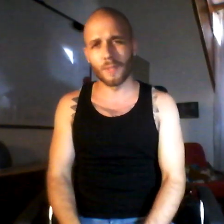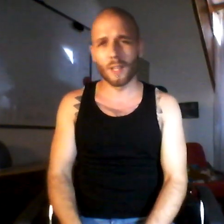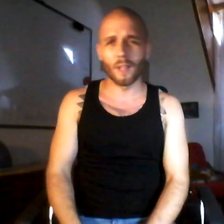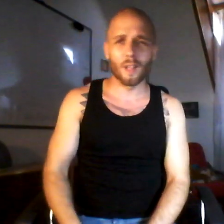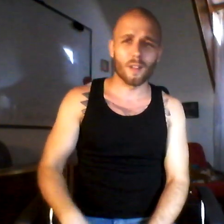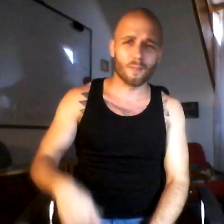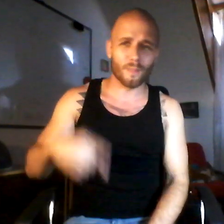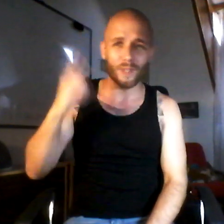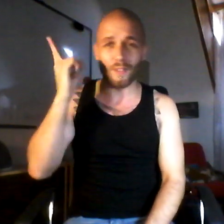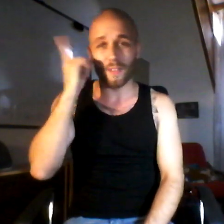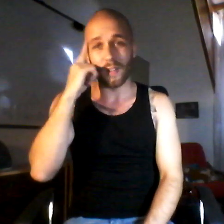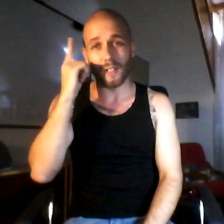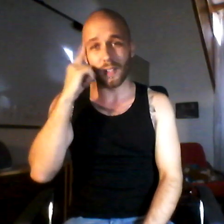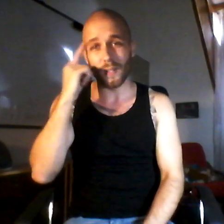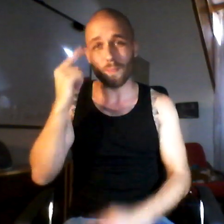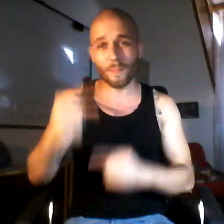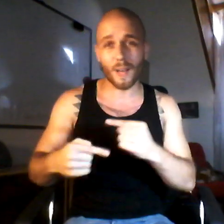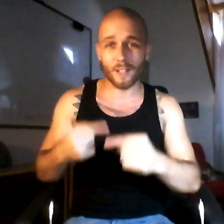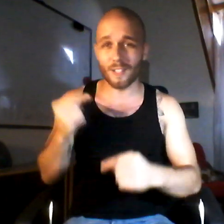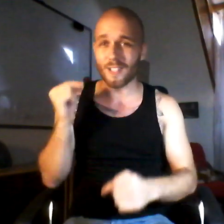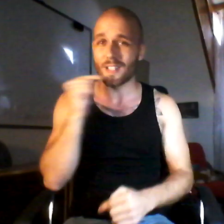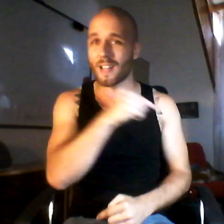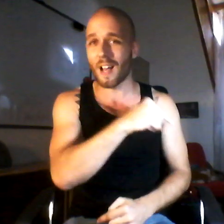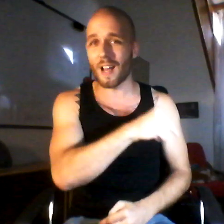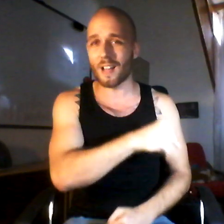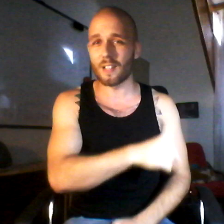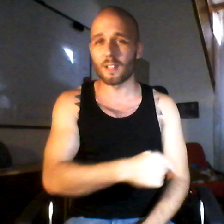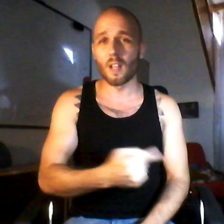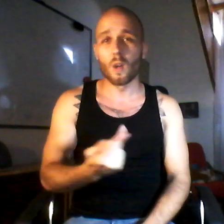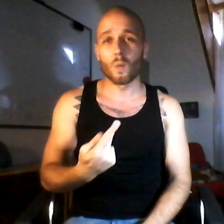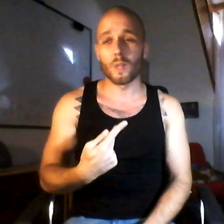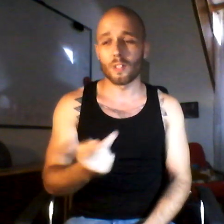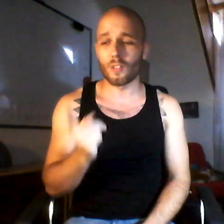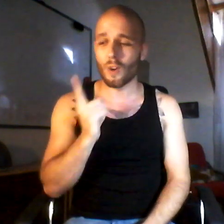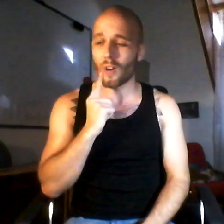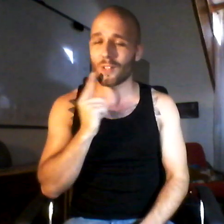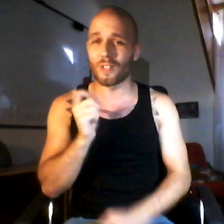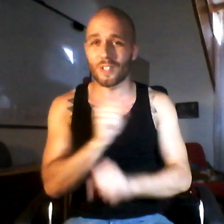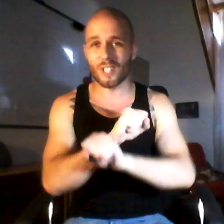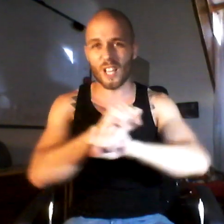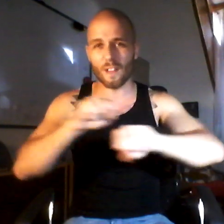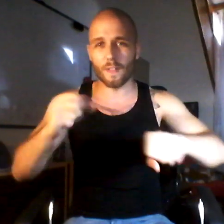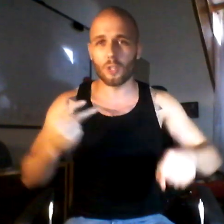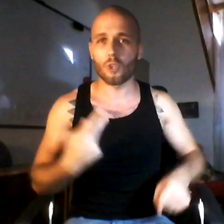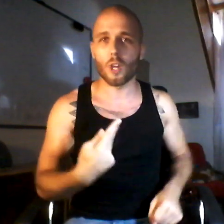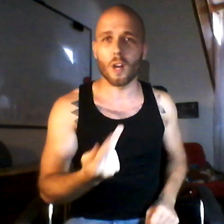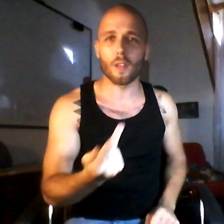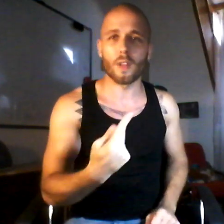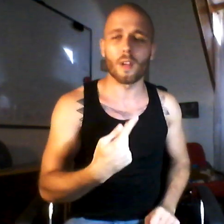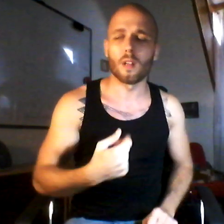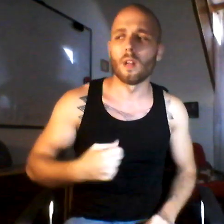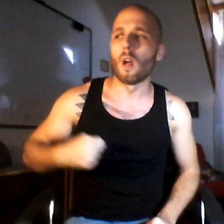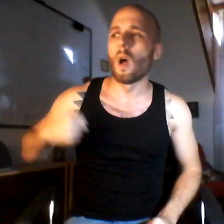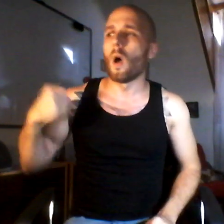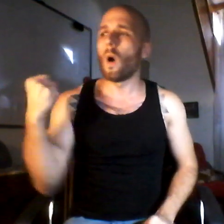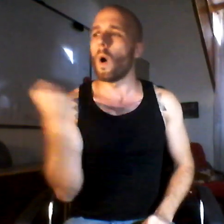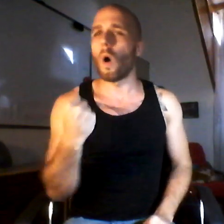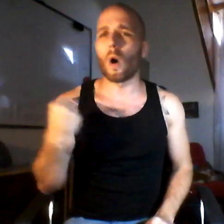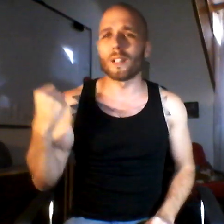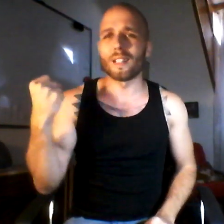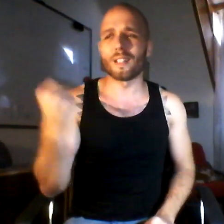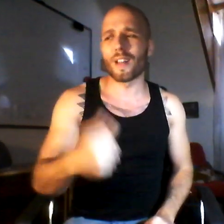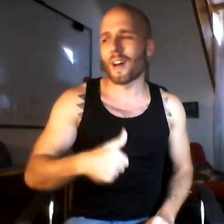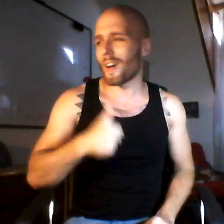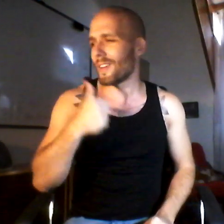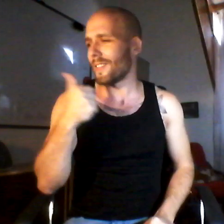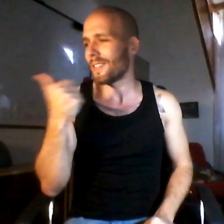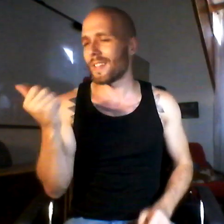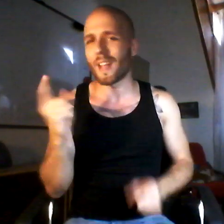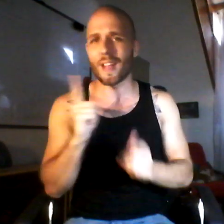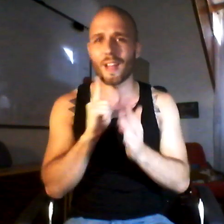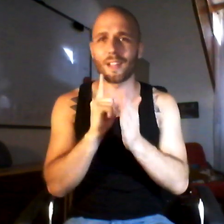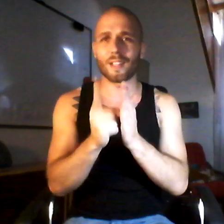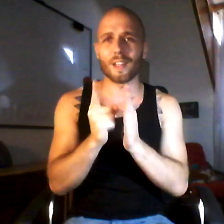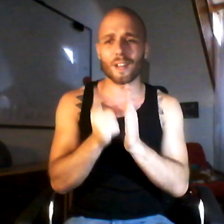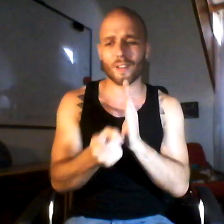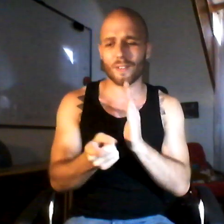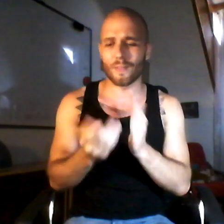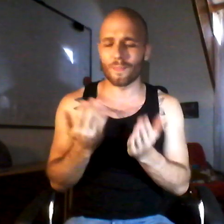I've been thinking about the lies when we told us save each other I'm on another set that it